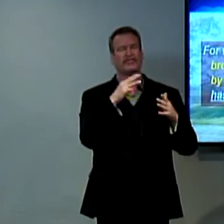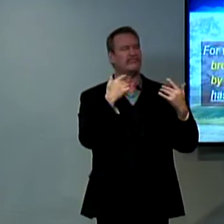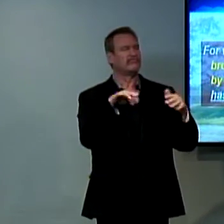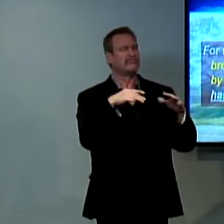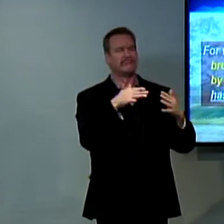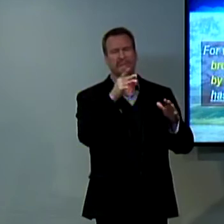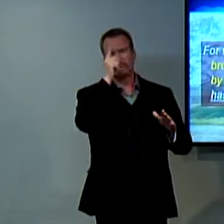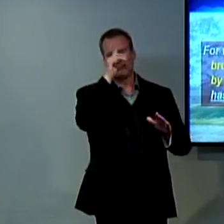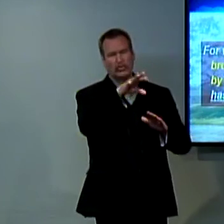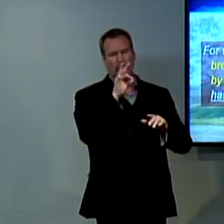picked you